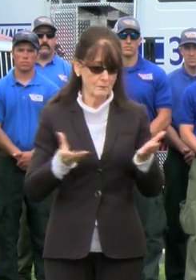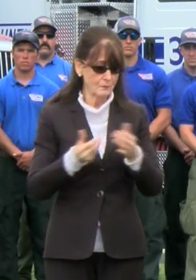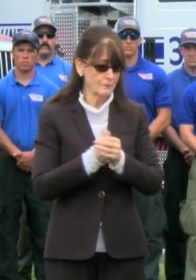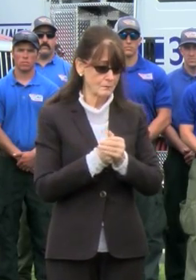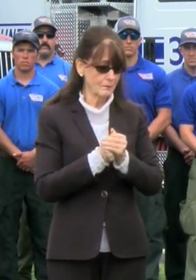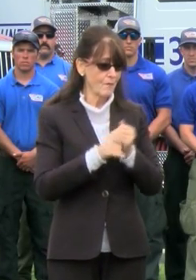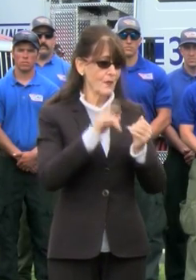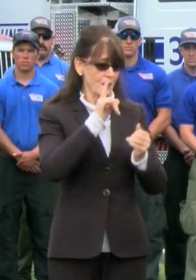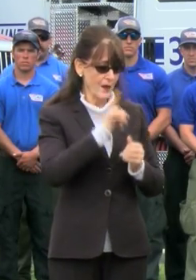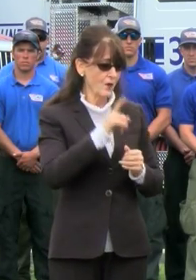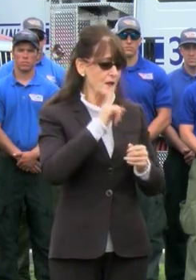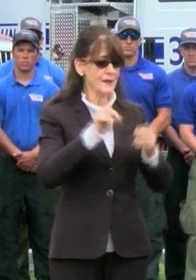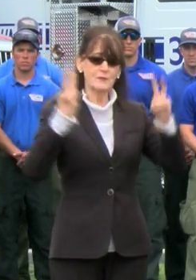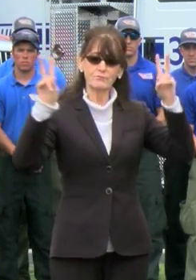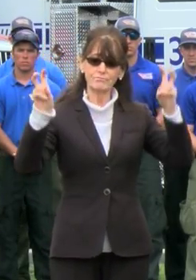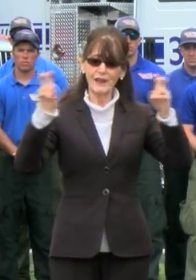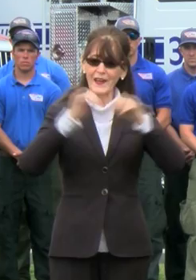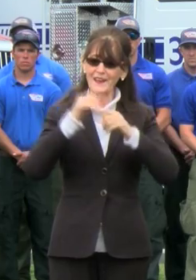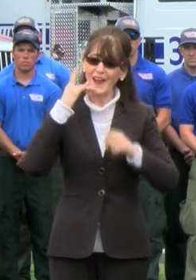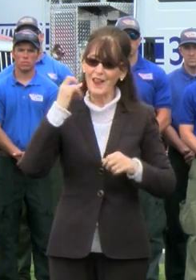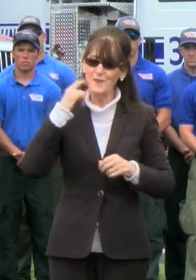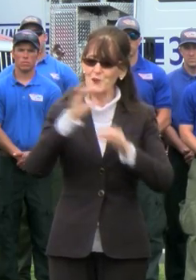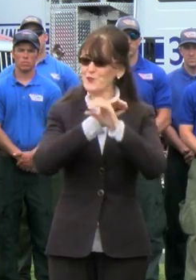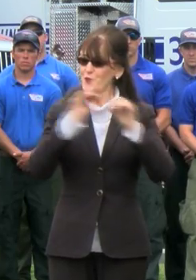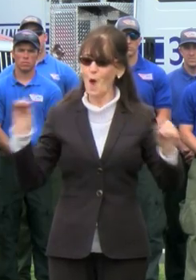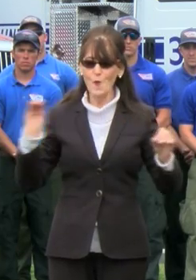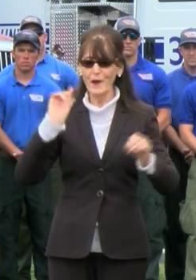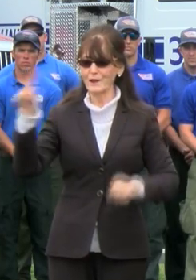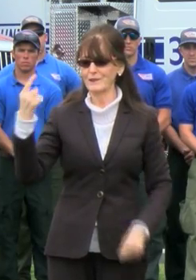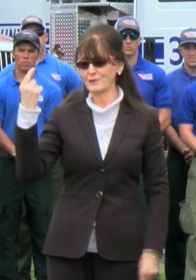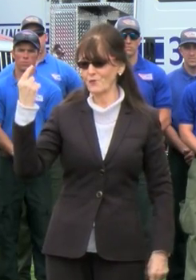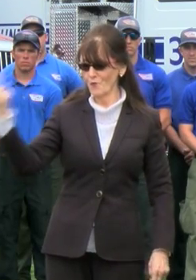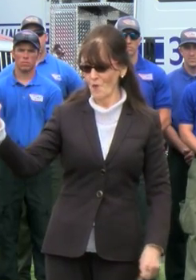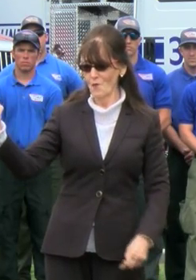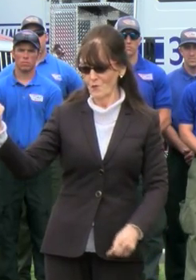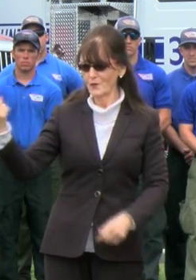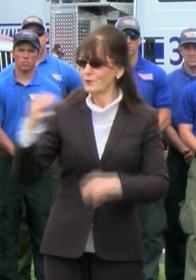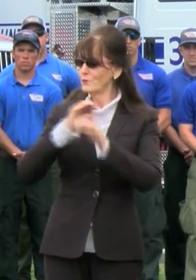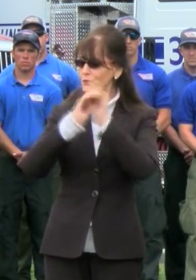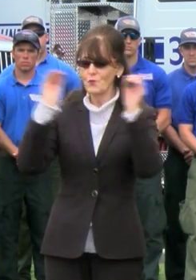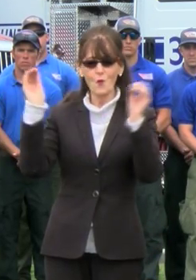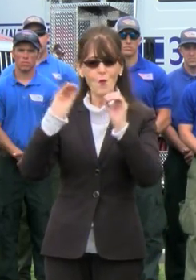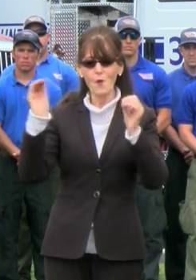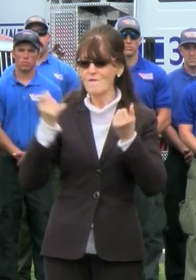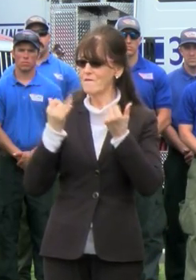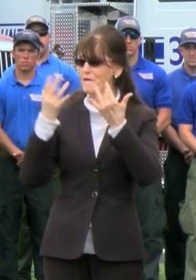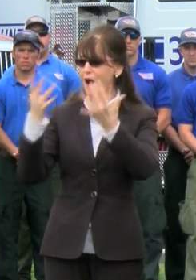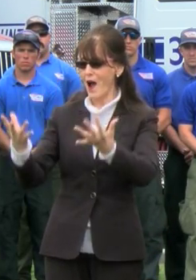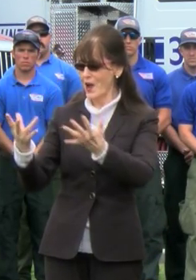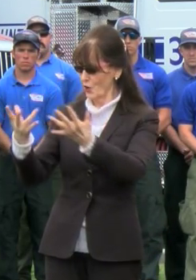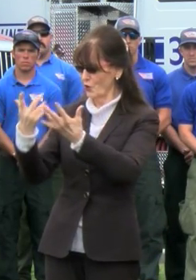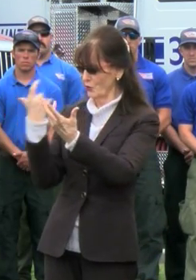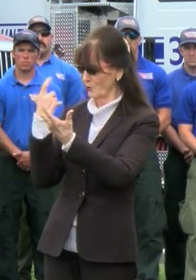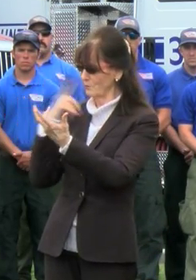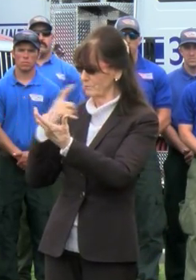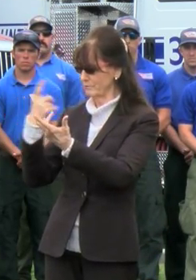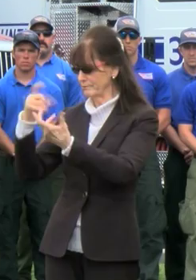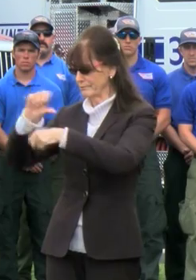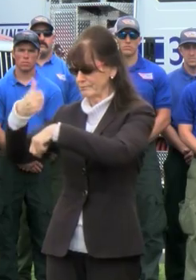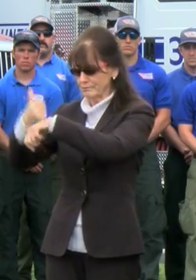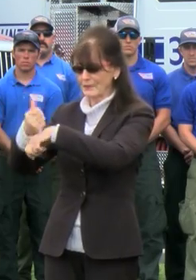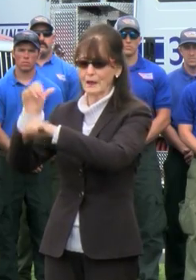There's a saying in California that no one stands alone and that means no fire agency can do it by themselves.